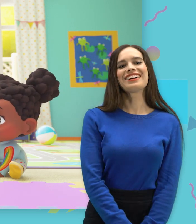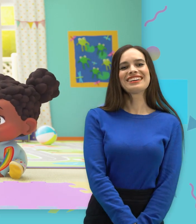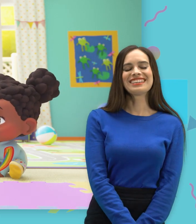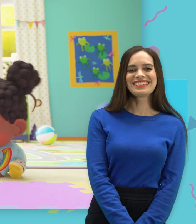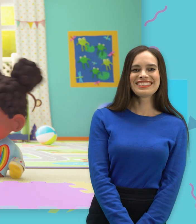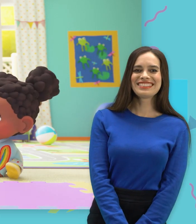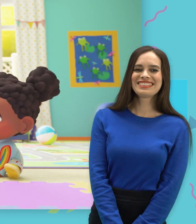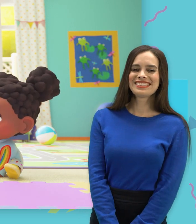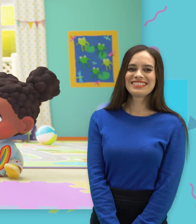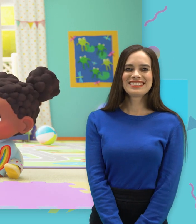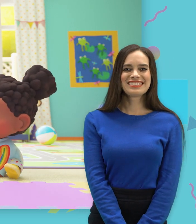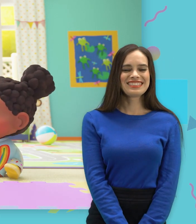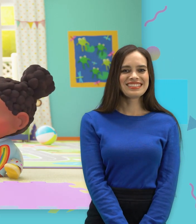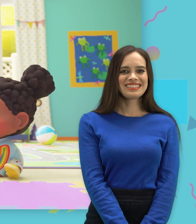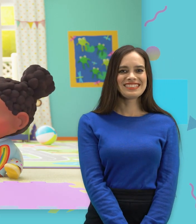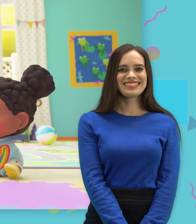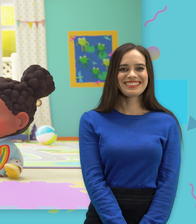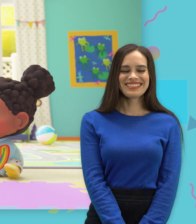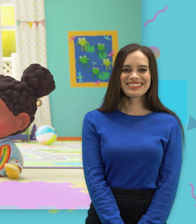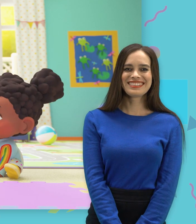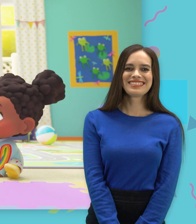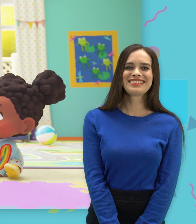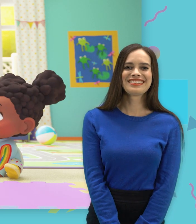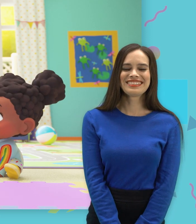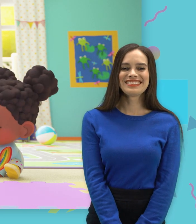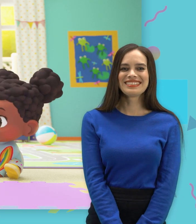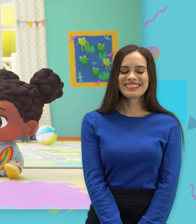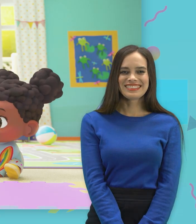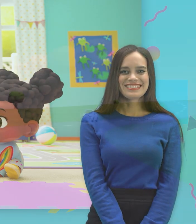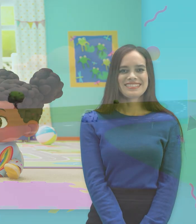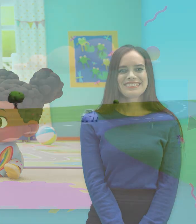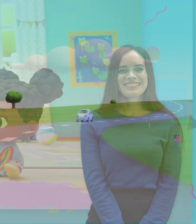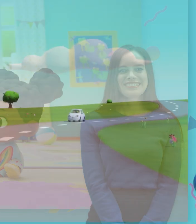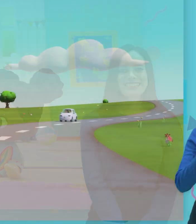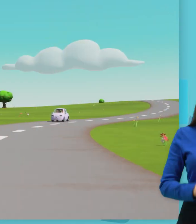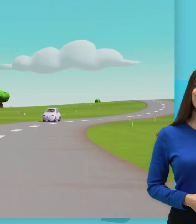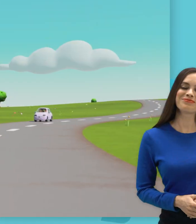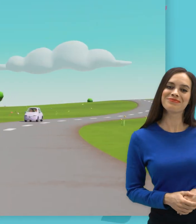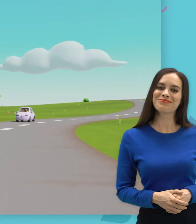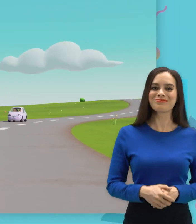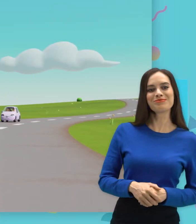-a-boo